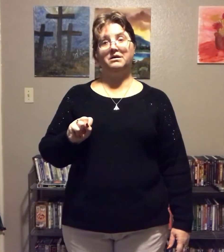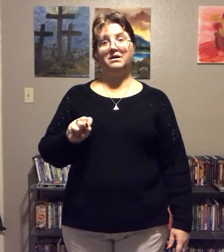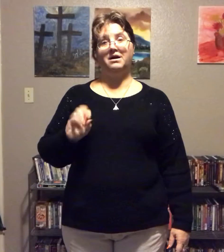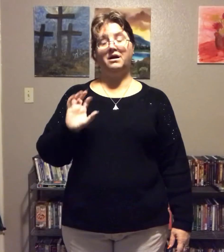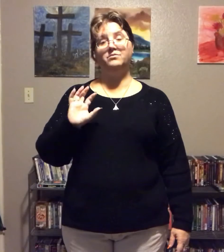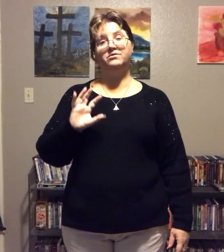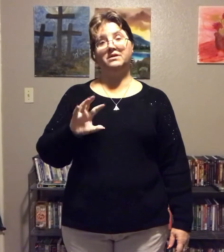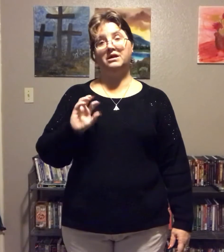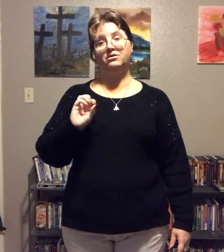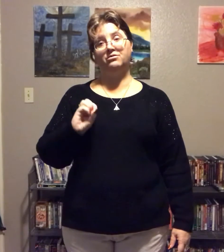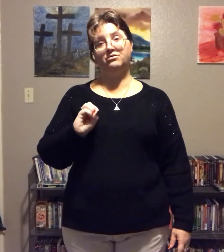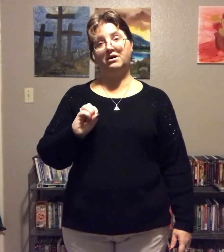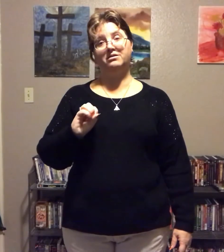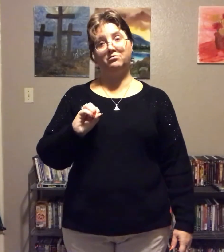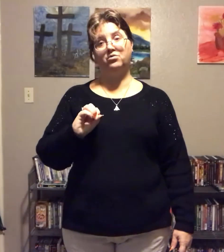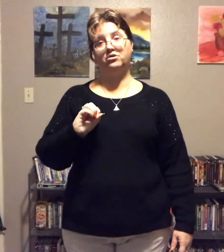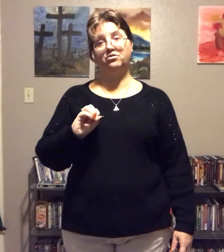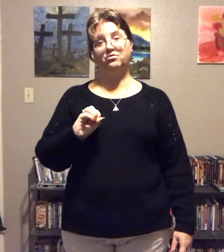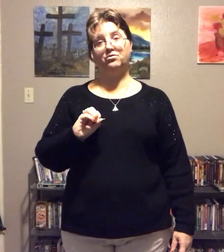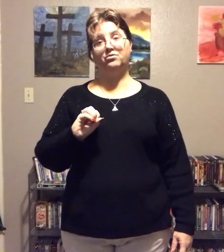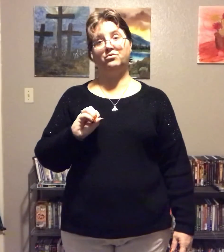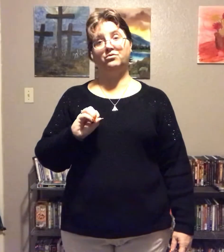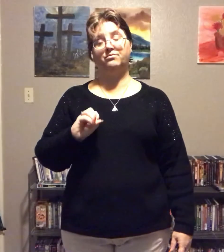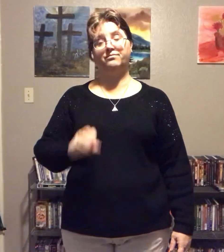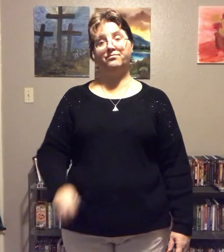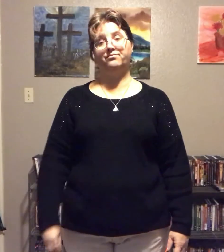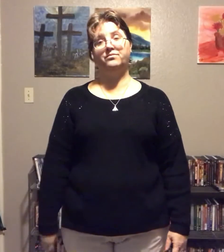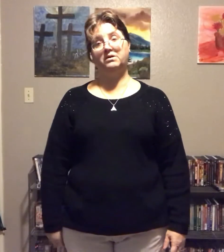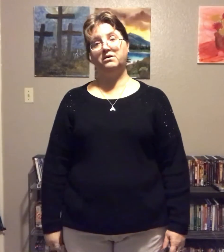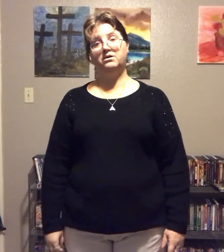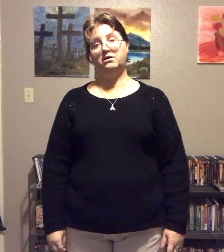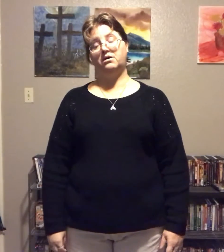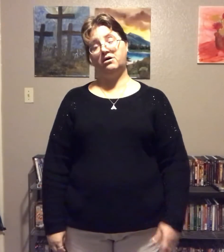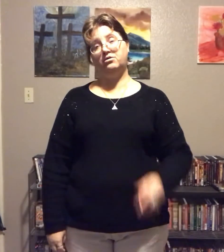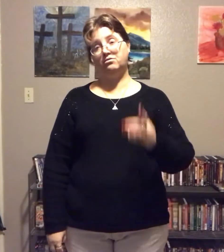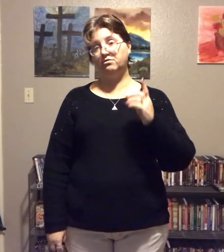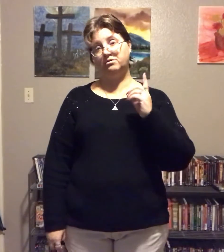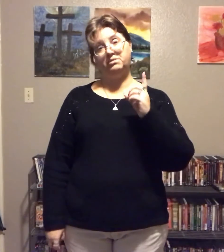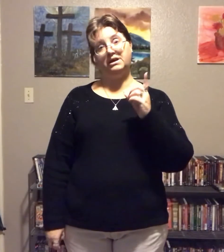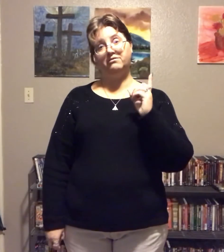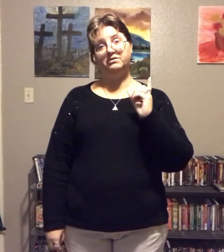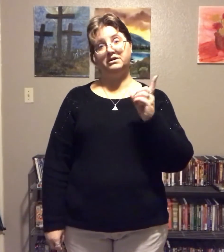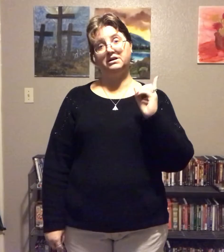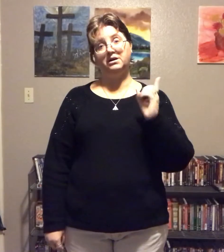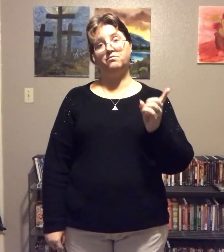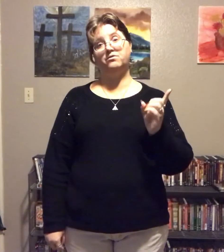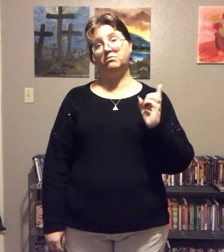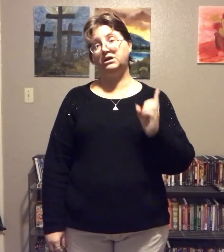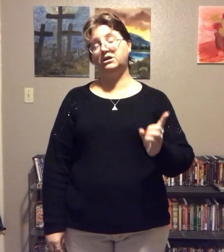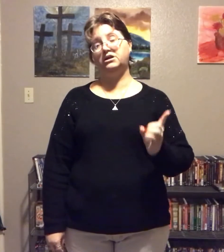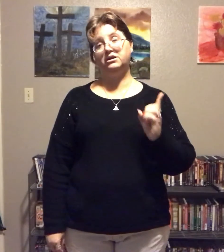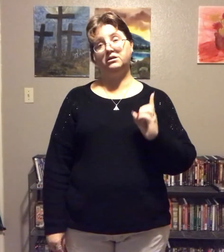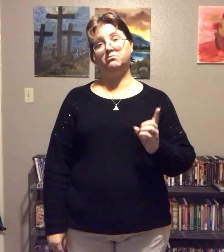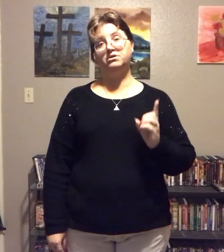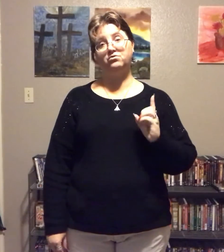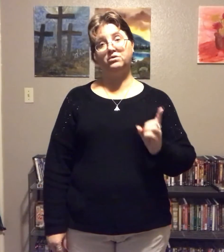I'm saying who's got the more control. Are you going to be able to keep from eating in between